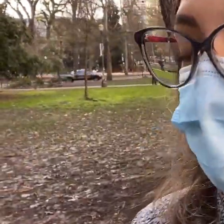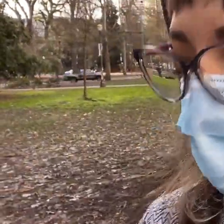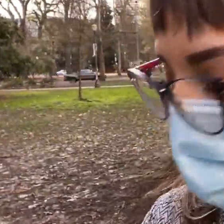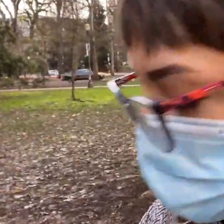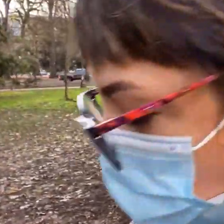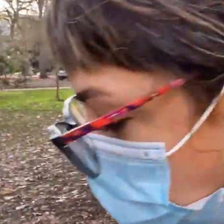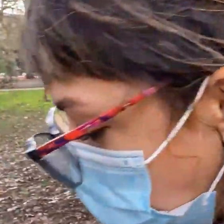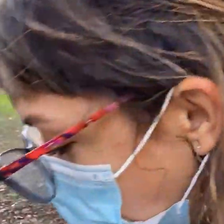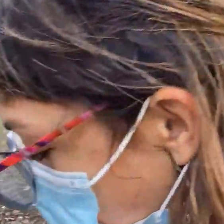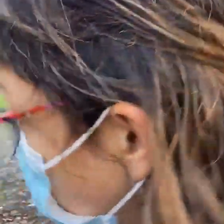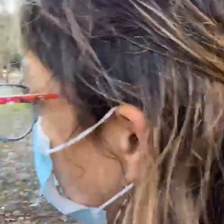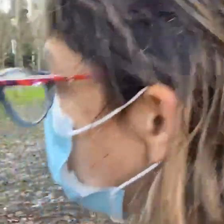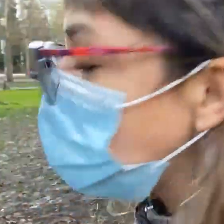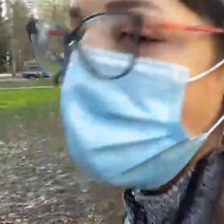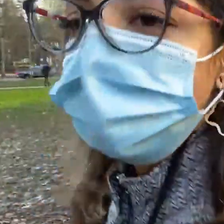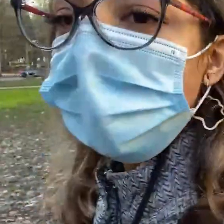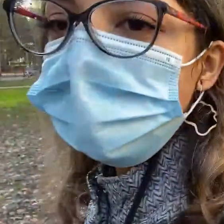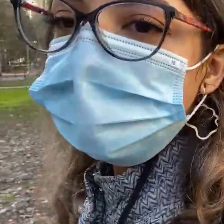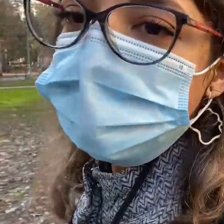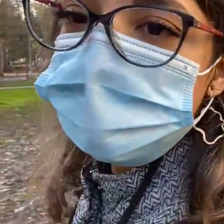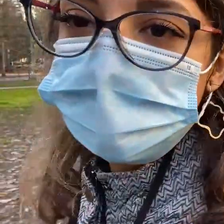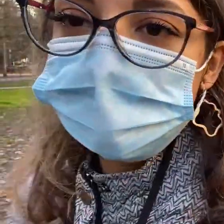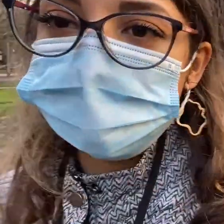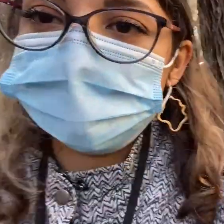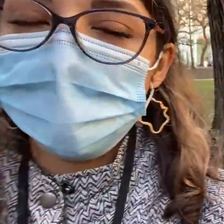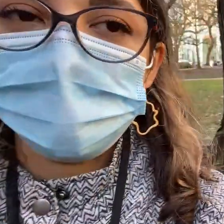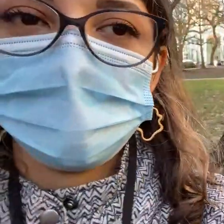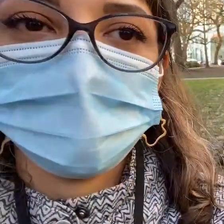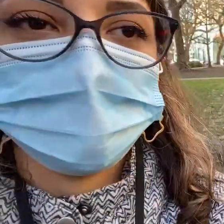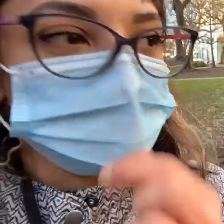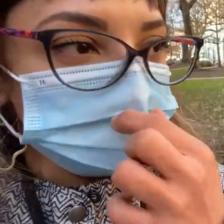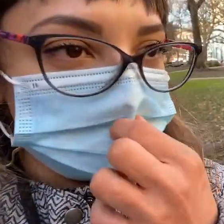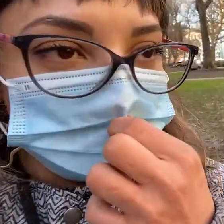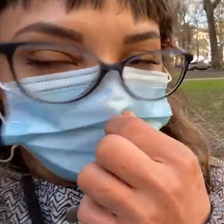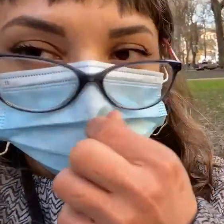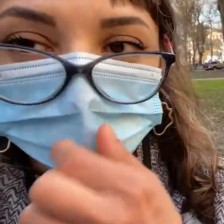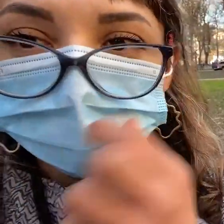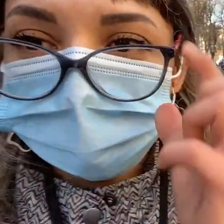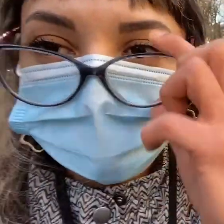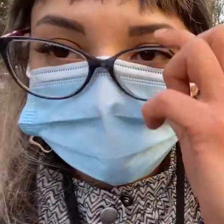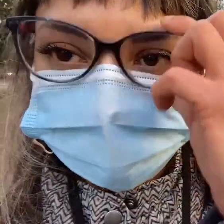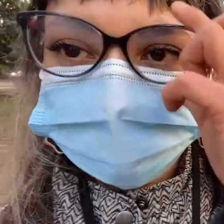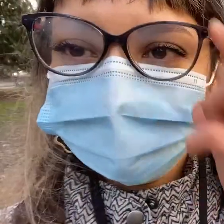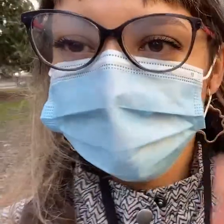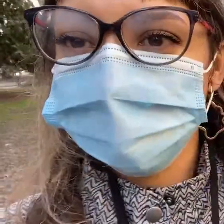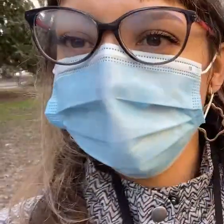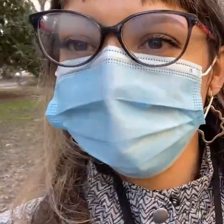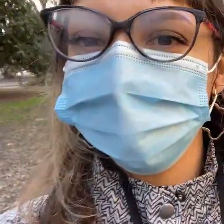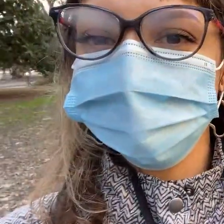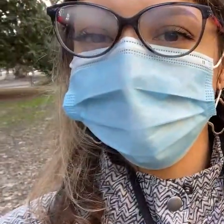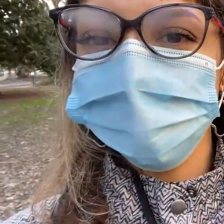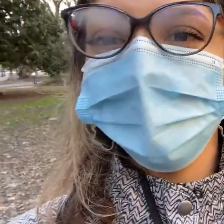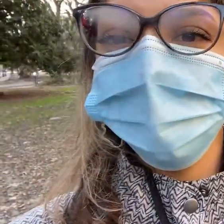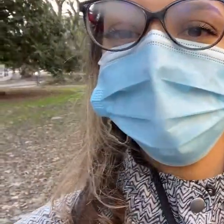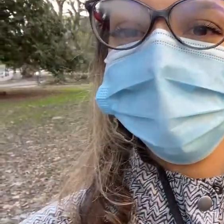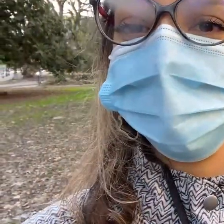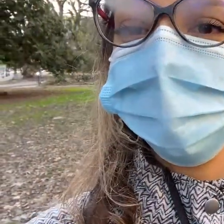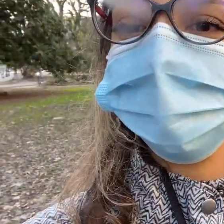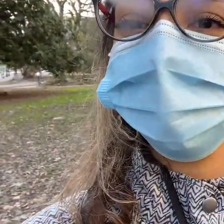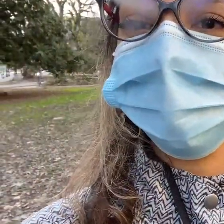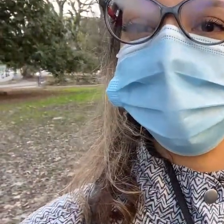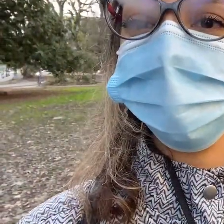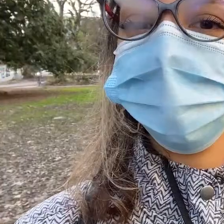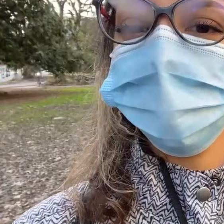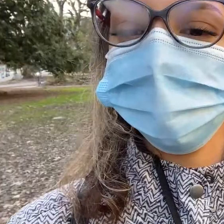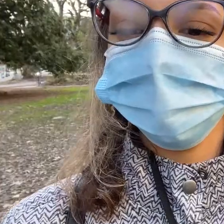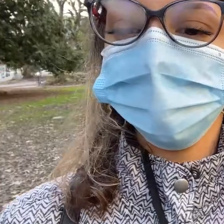about uh which gas mask you would need um definitely contact rosa because